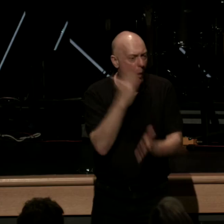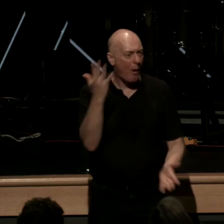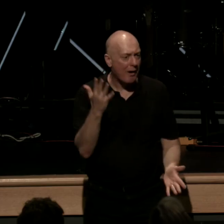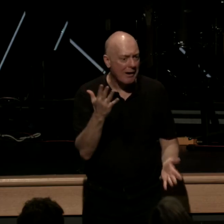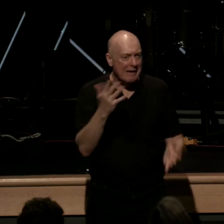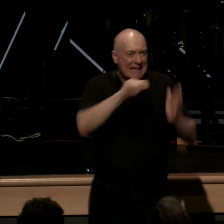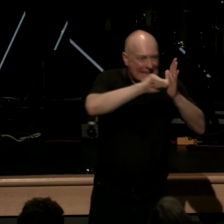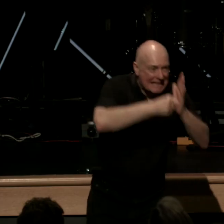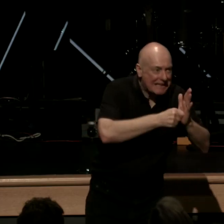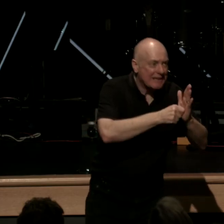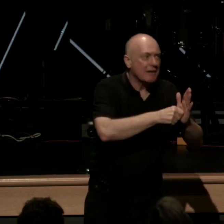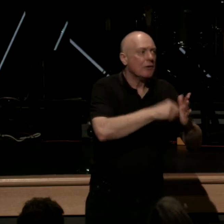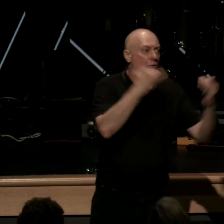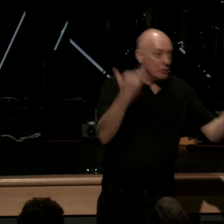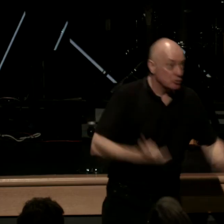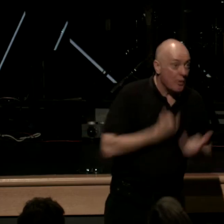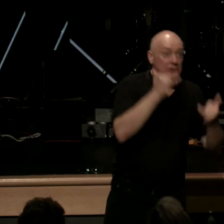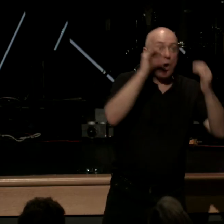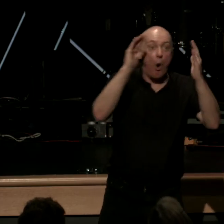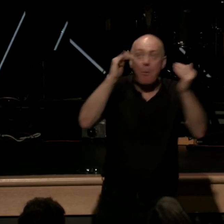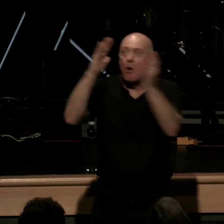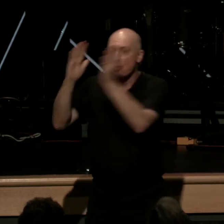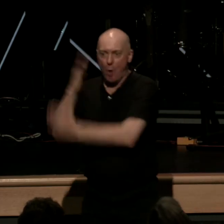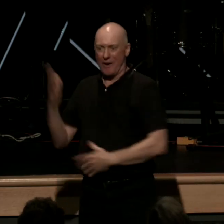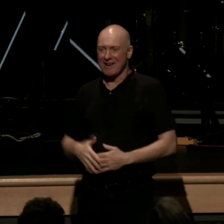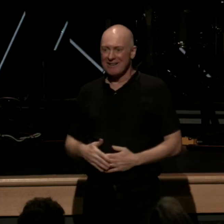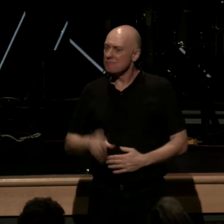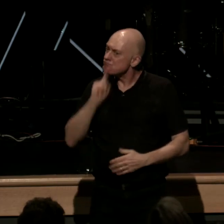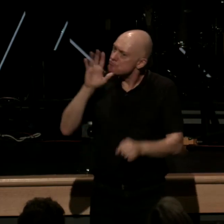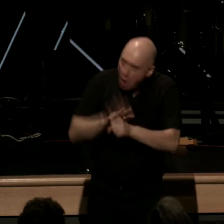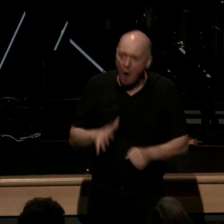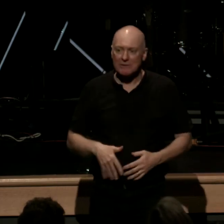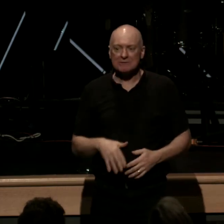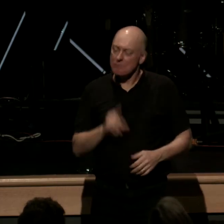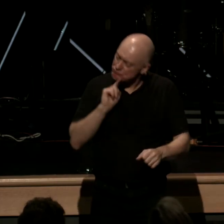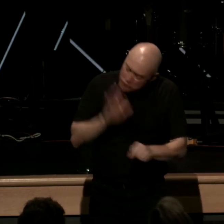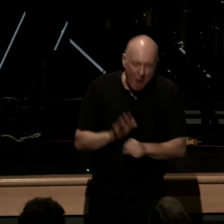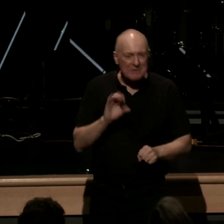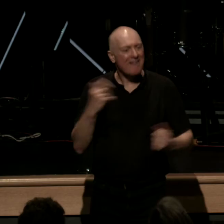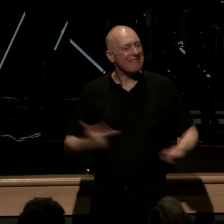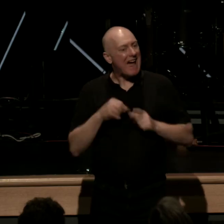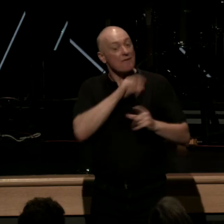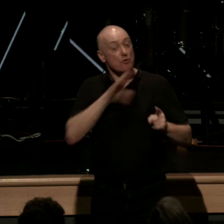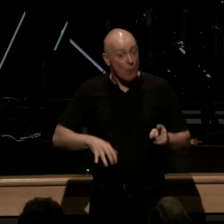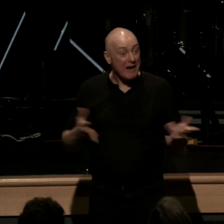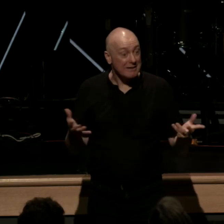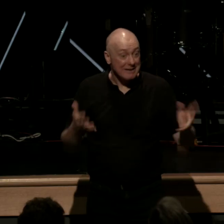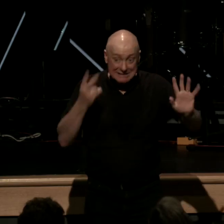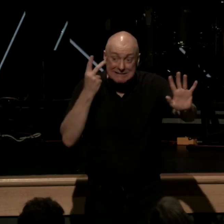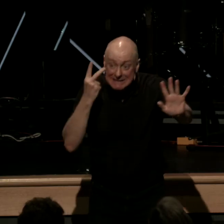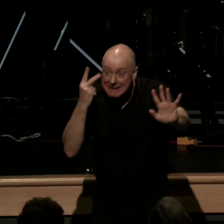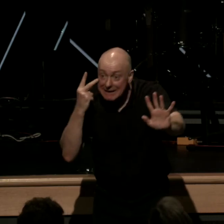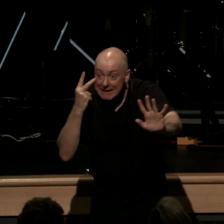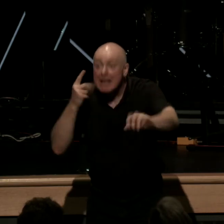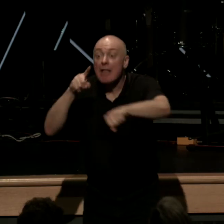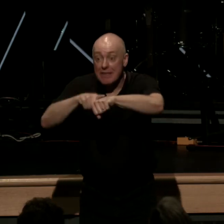rejoice hope glory that's the promise and reality of life in Christ see at the time of the reformation